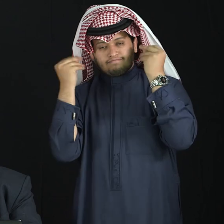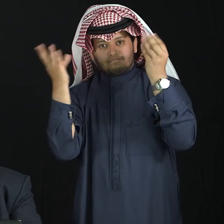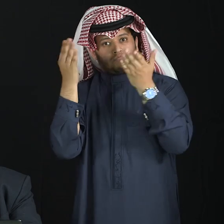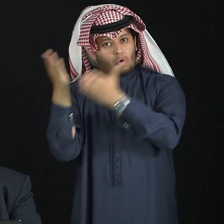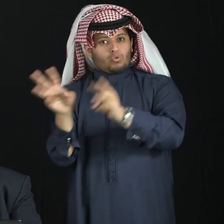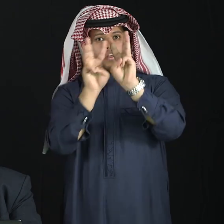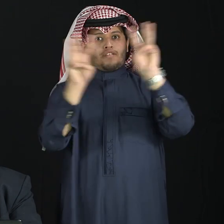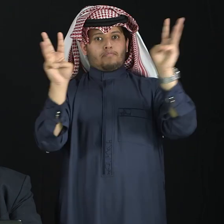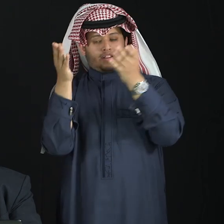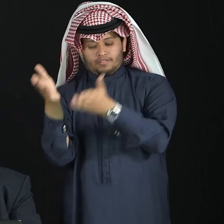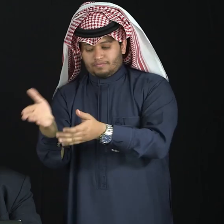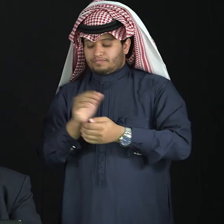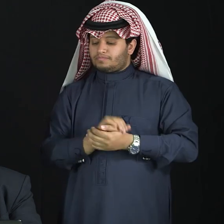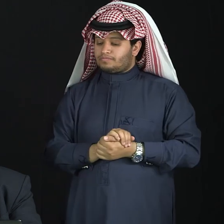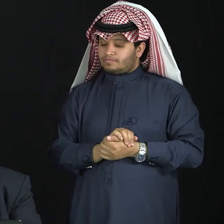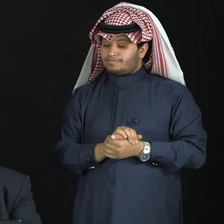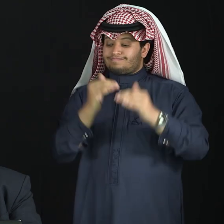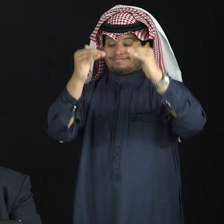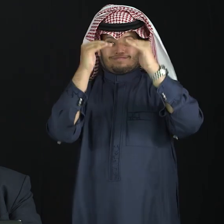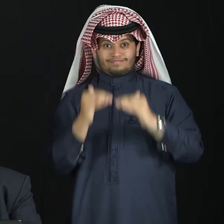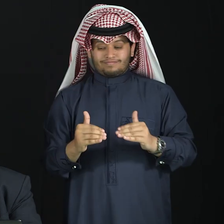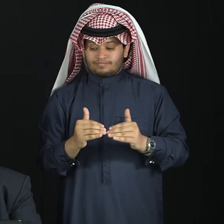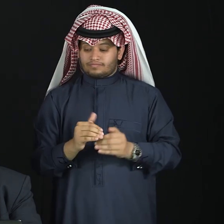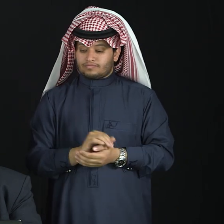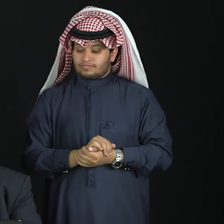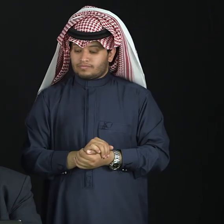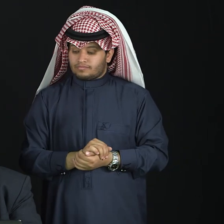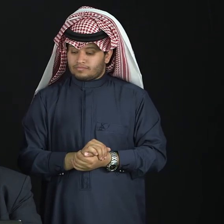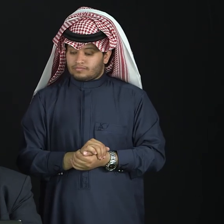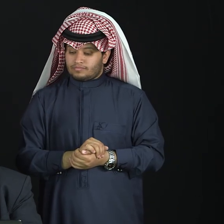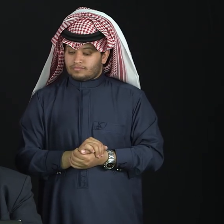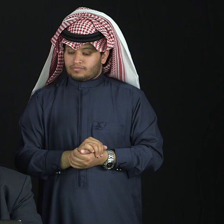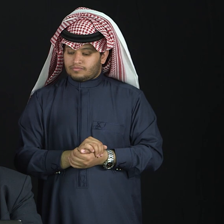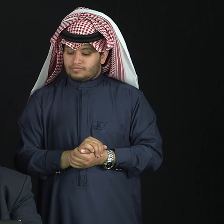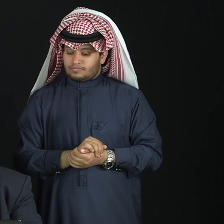concerned with the phrases, is concerned with the phrases.